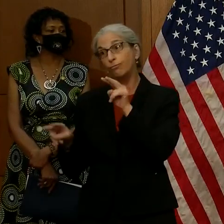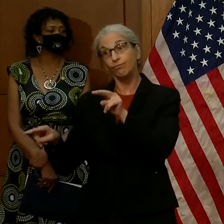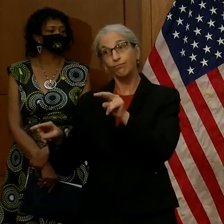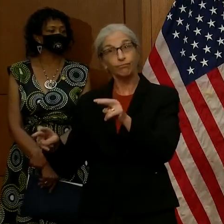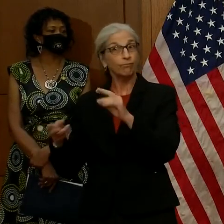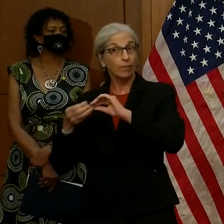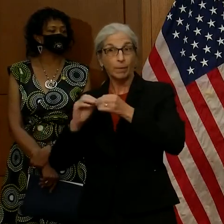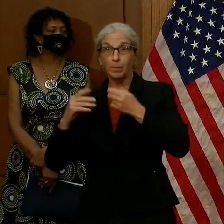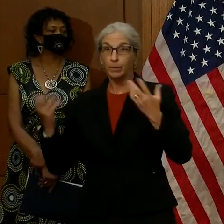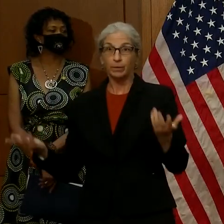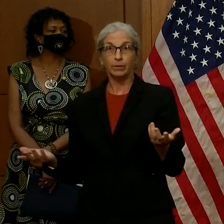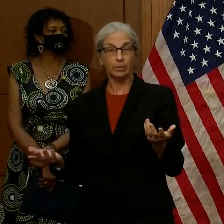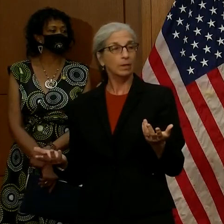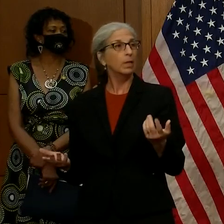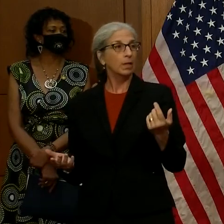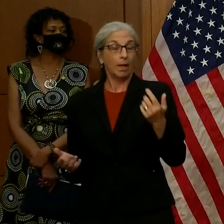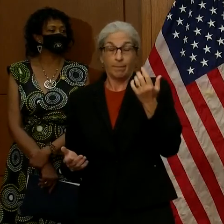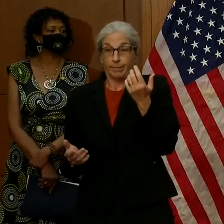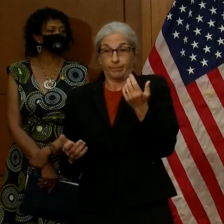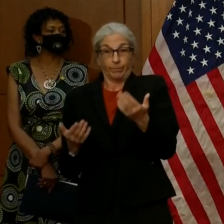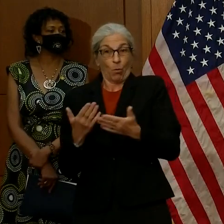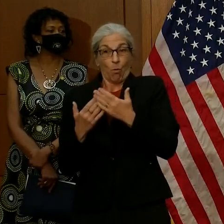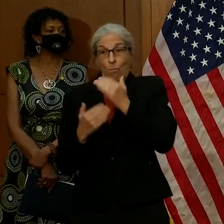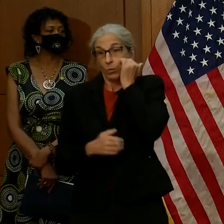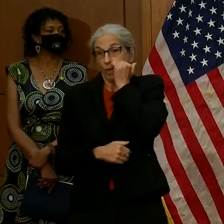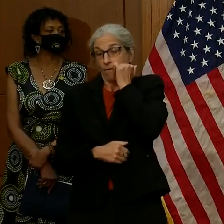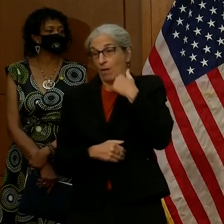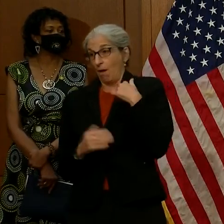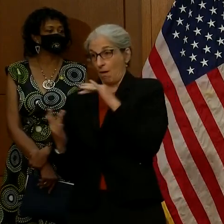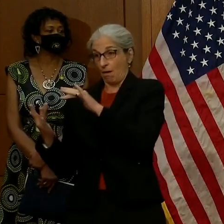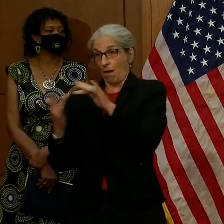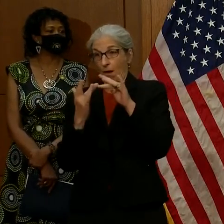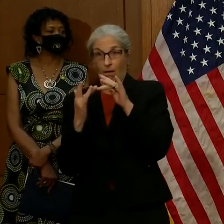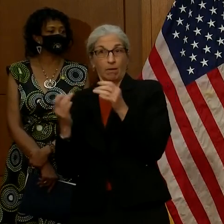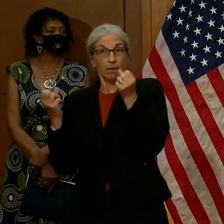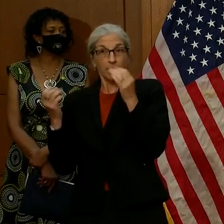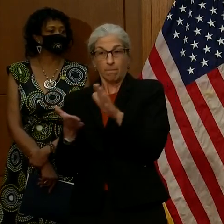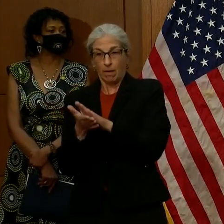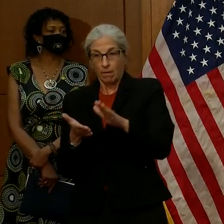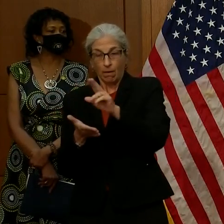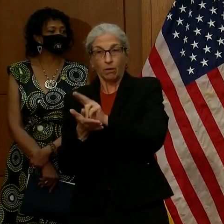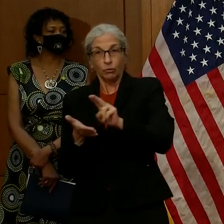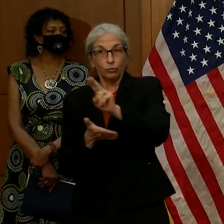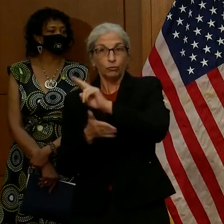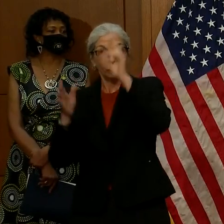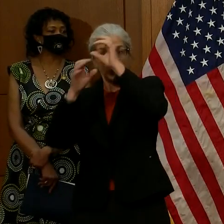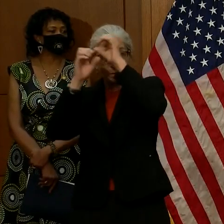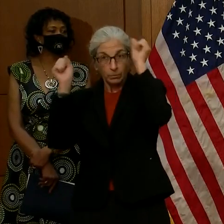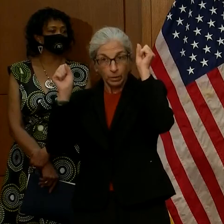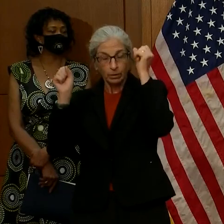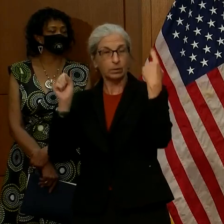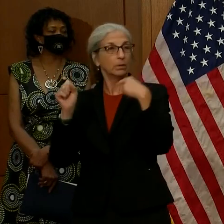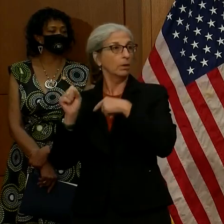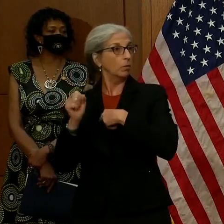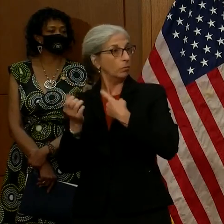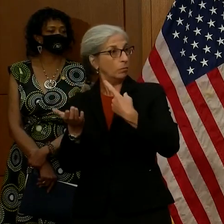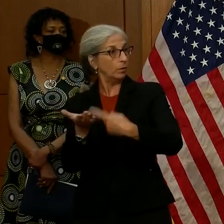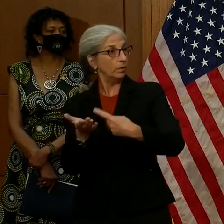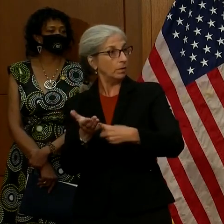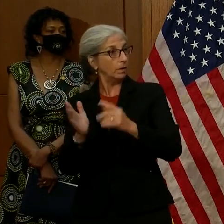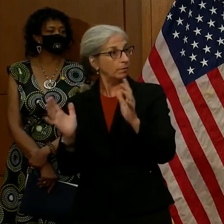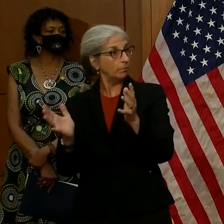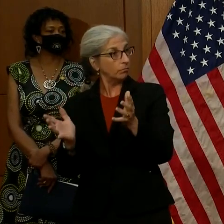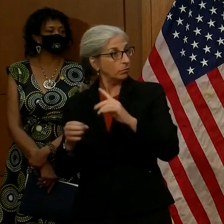I've been in almost daily contact with a lot of our college and university presidents. We've talked about our